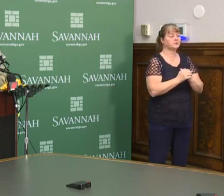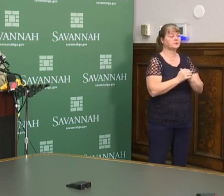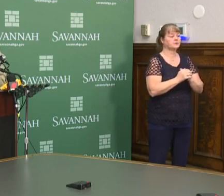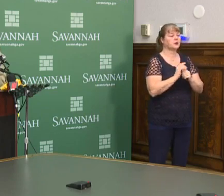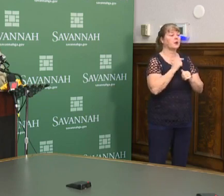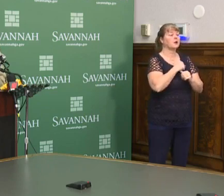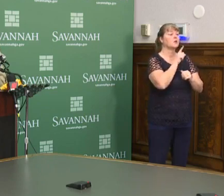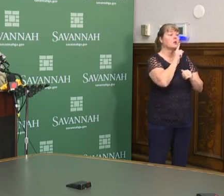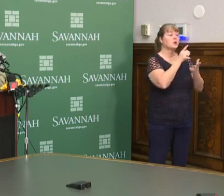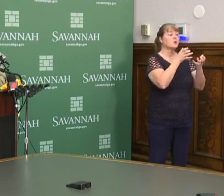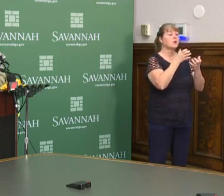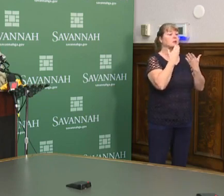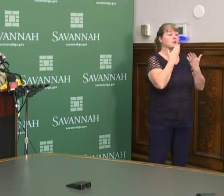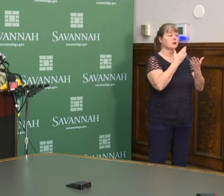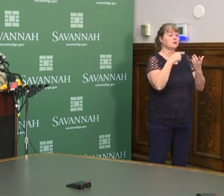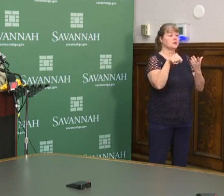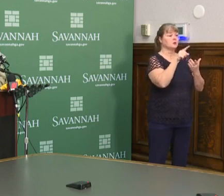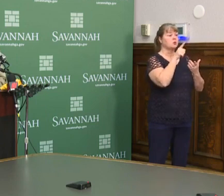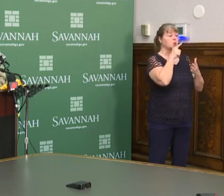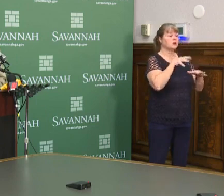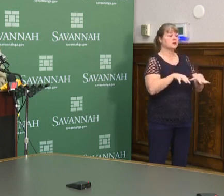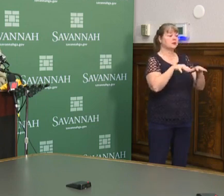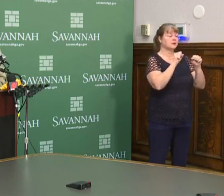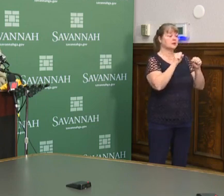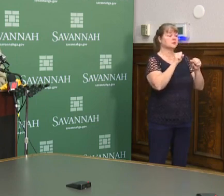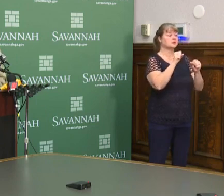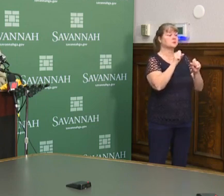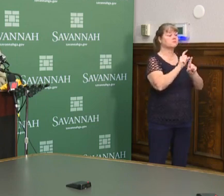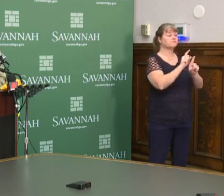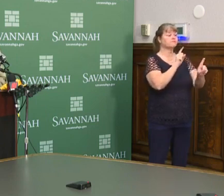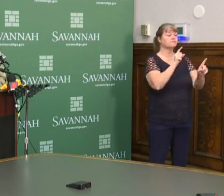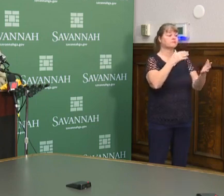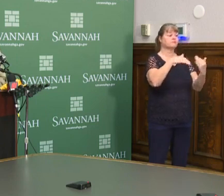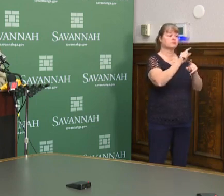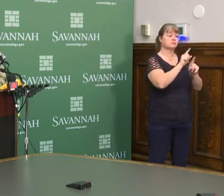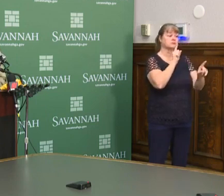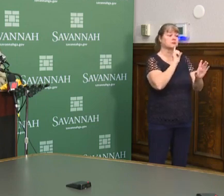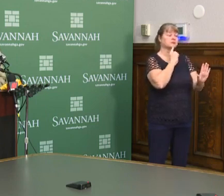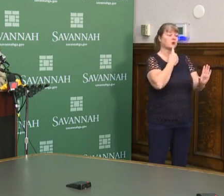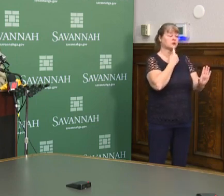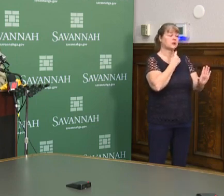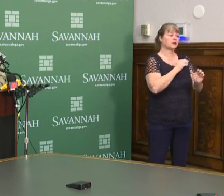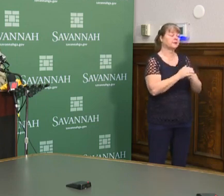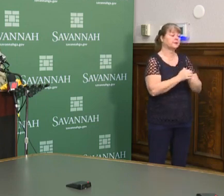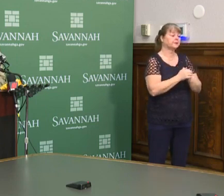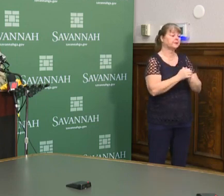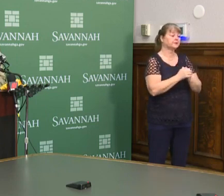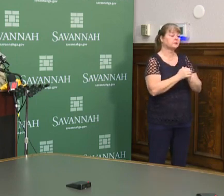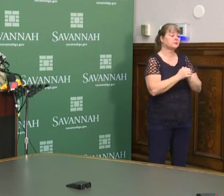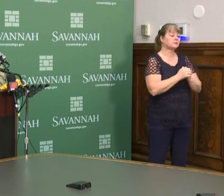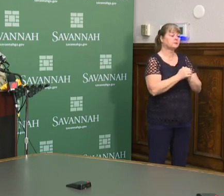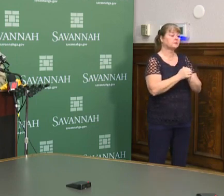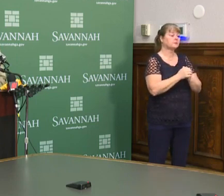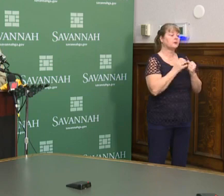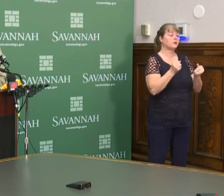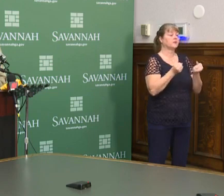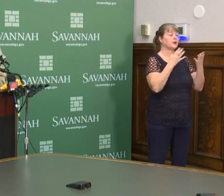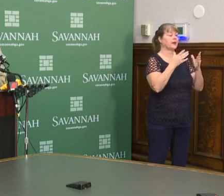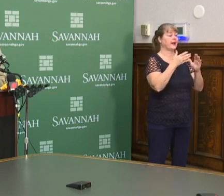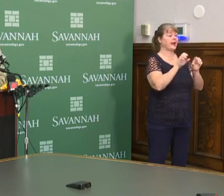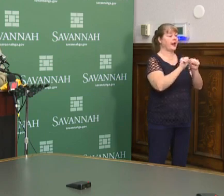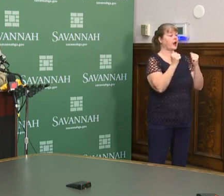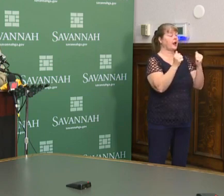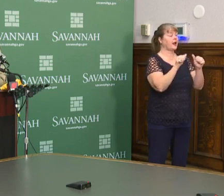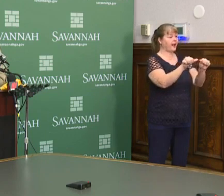I really want to thank those who are taking social distancing seriously. A lot of the areas where we saw